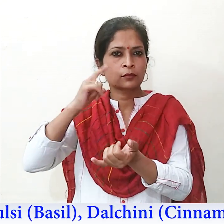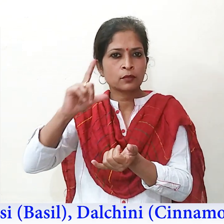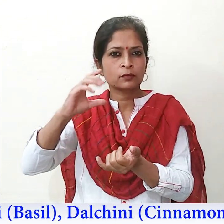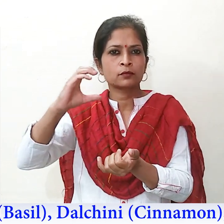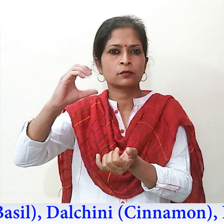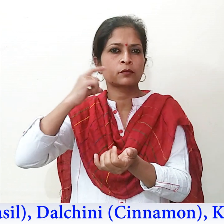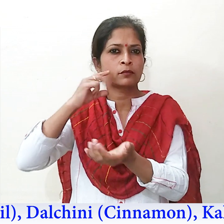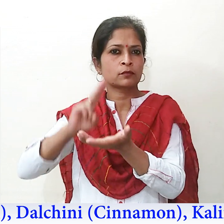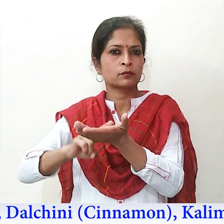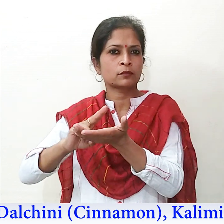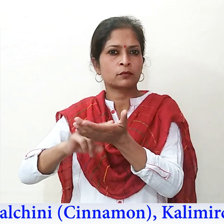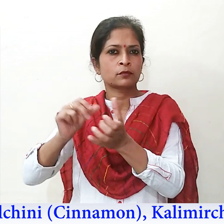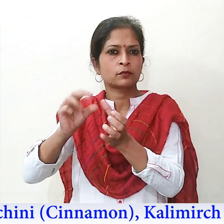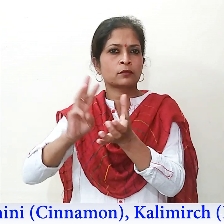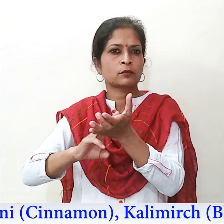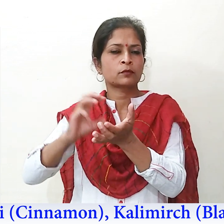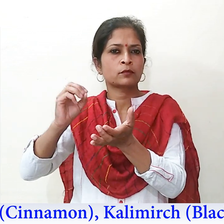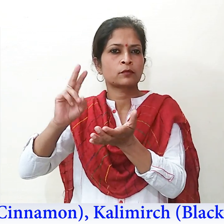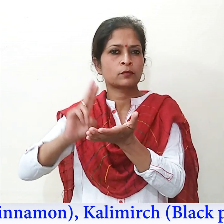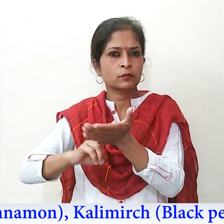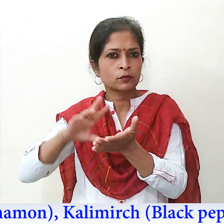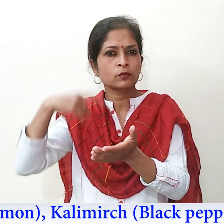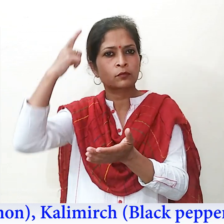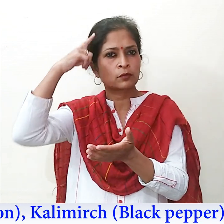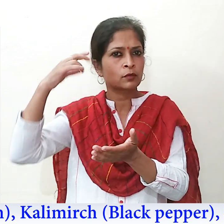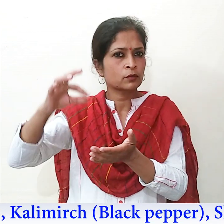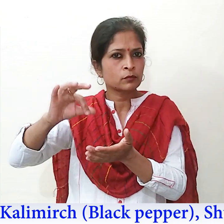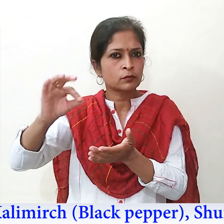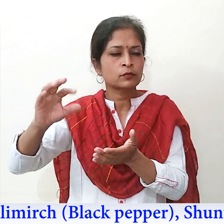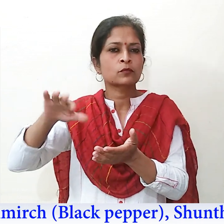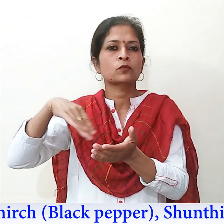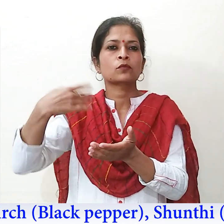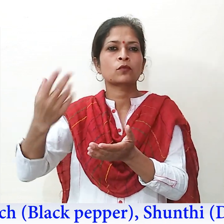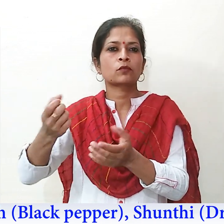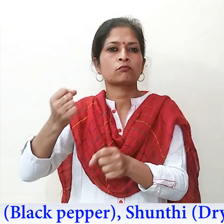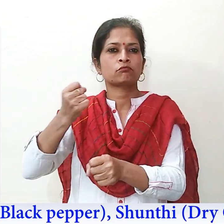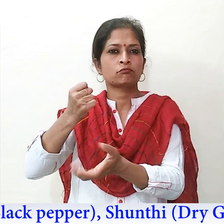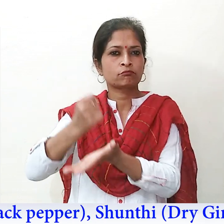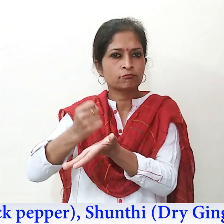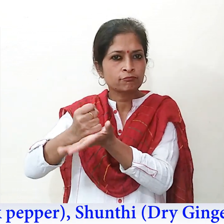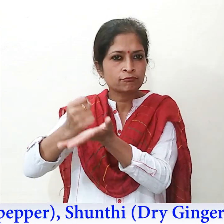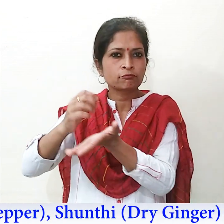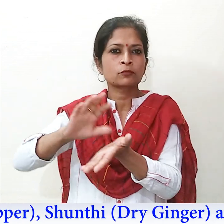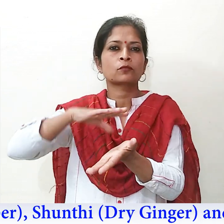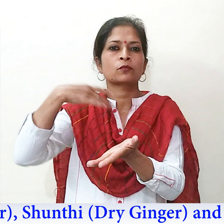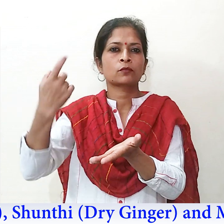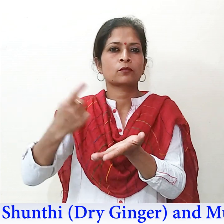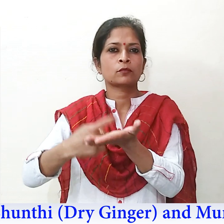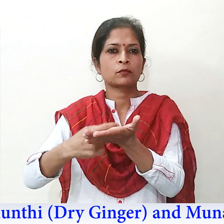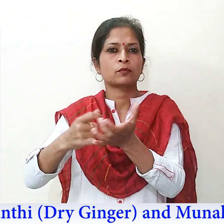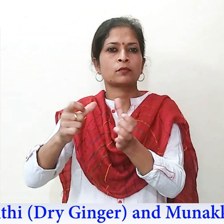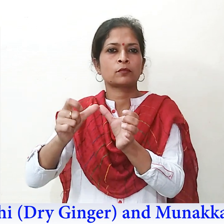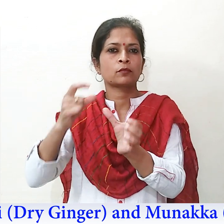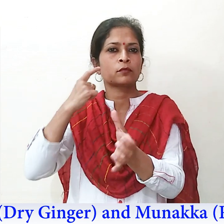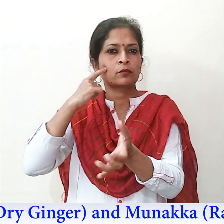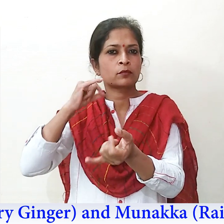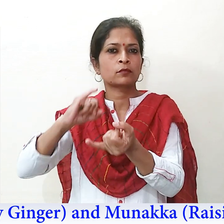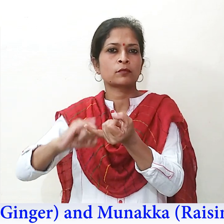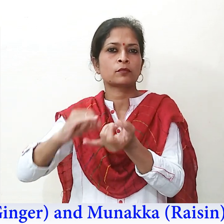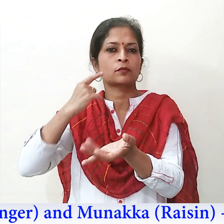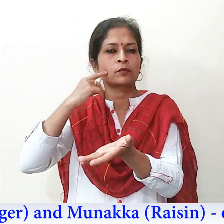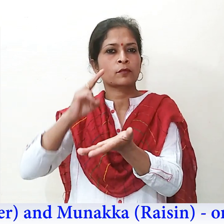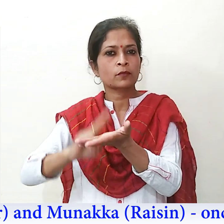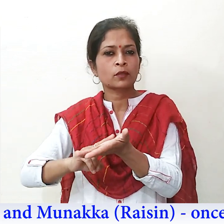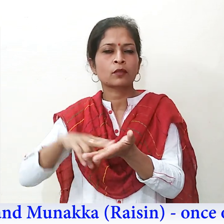dalcini, cinnamon, Kali Mirch black pepper, Shunti, dry ginger and Munakka raisin